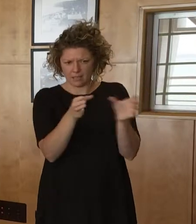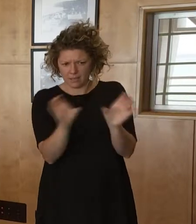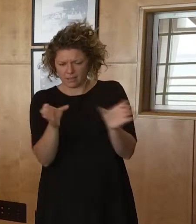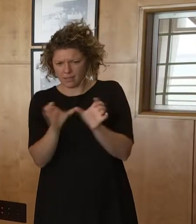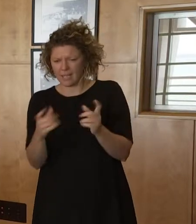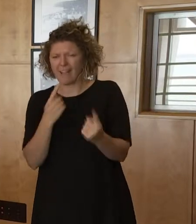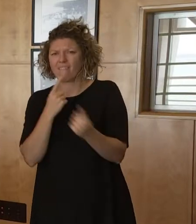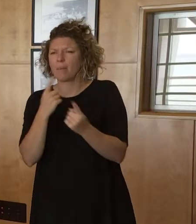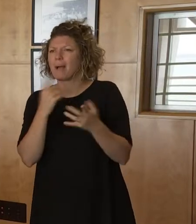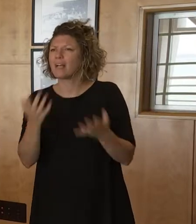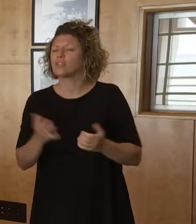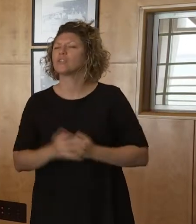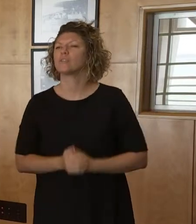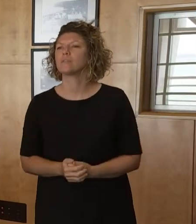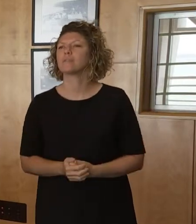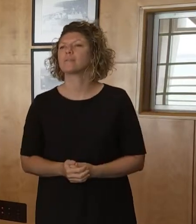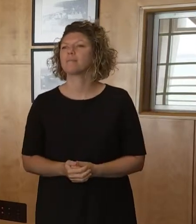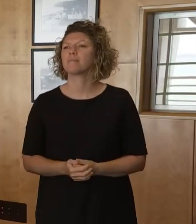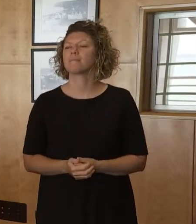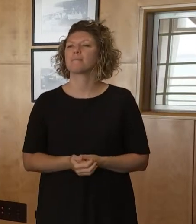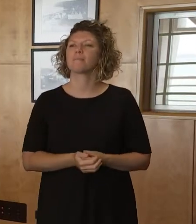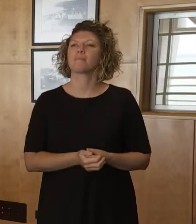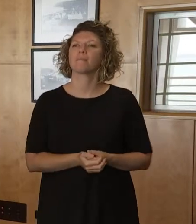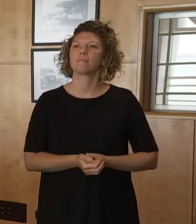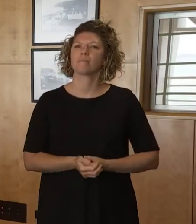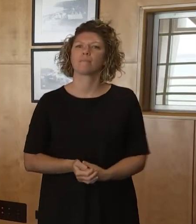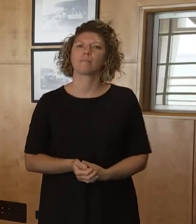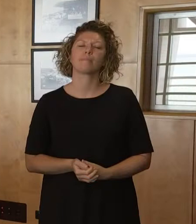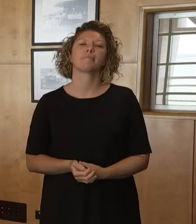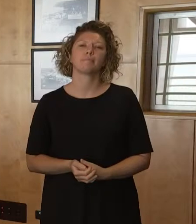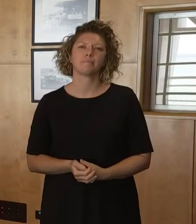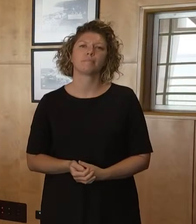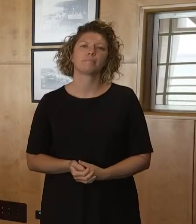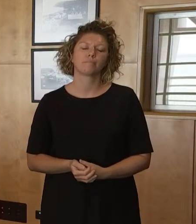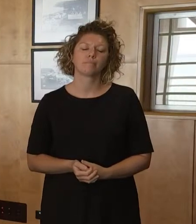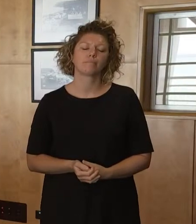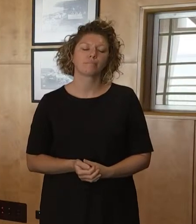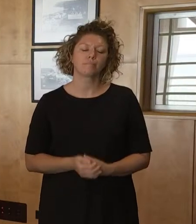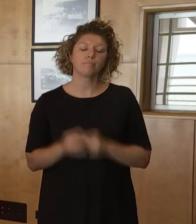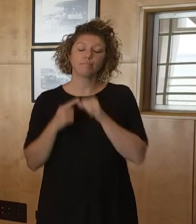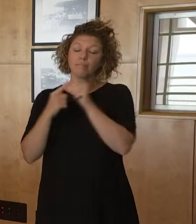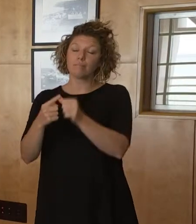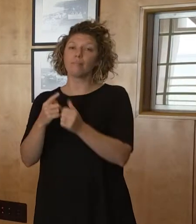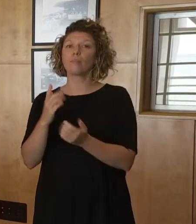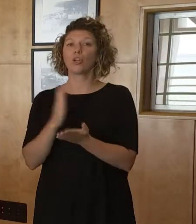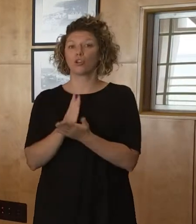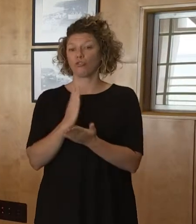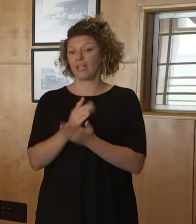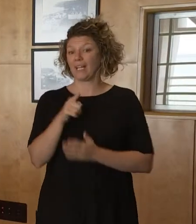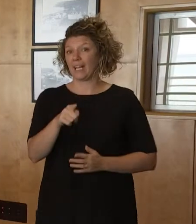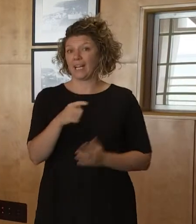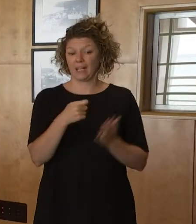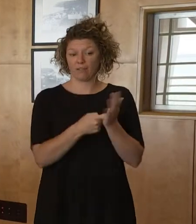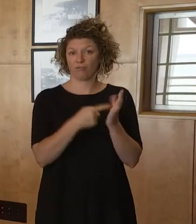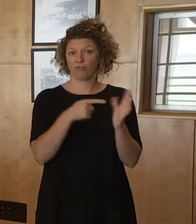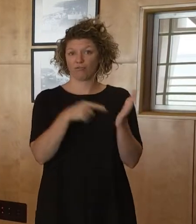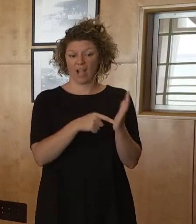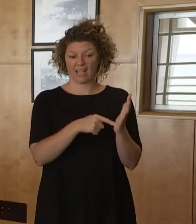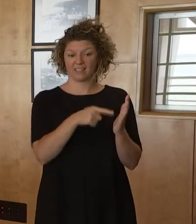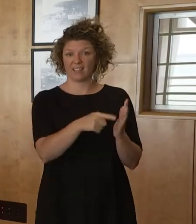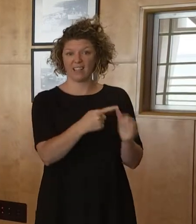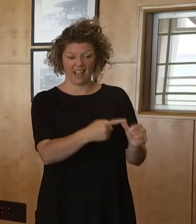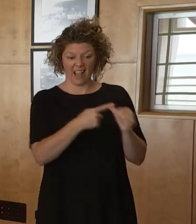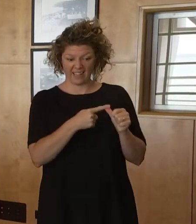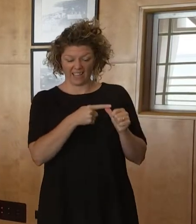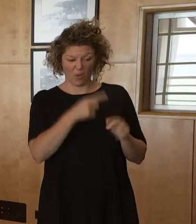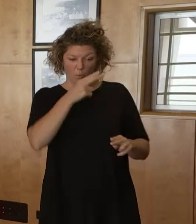the data and the recording of it, it's when the positive test is received. So with a rapid antigen test, it's done within 15, 20 minutes, you have that result.